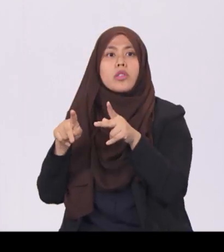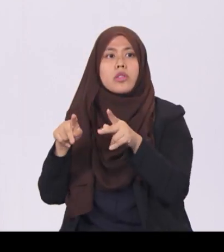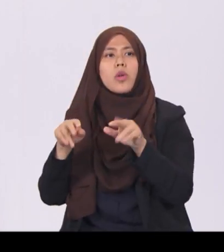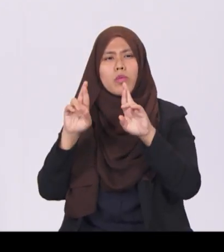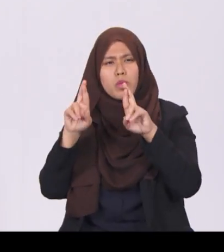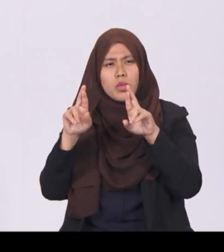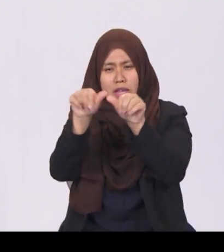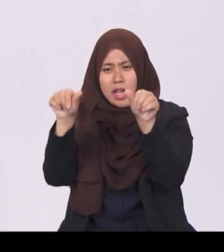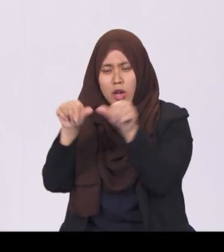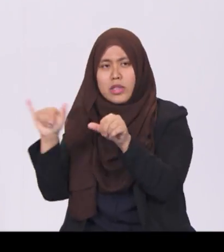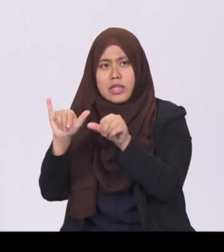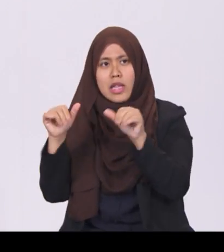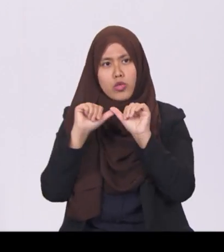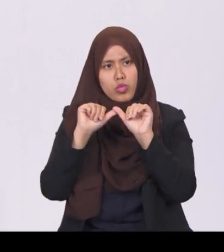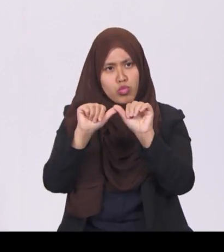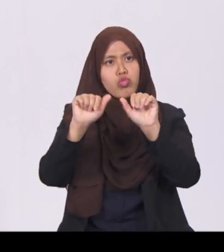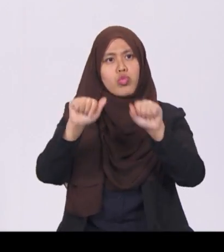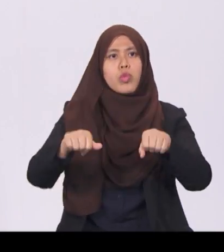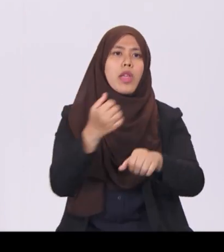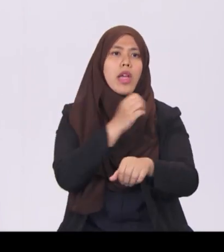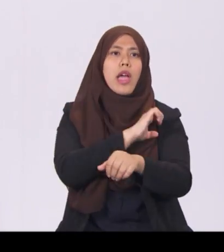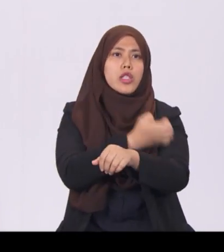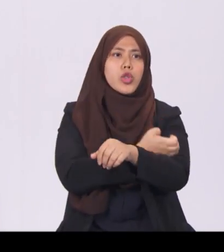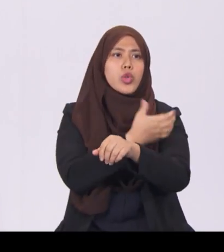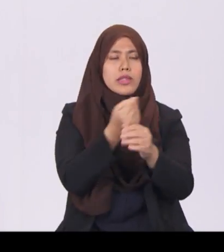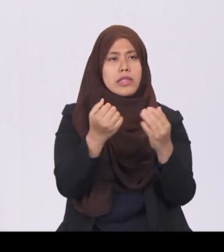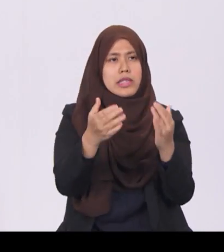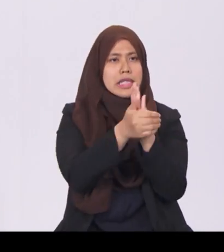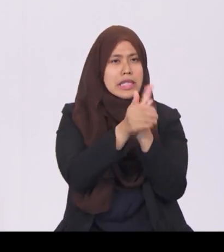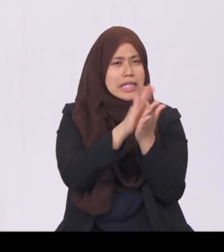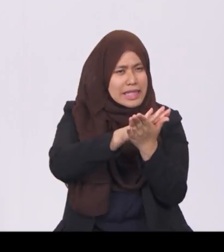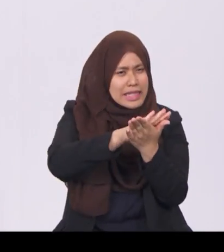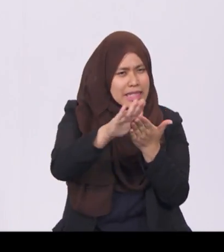We have to start preparing early so that industries have more time to adapt.